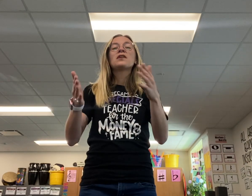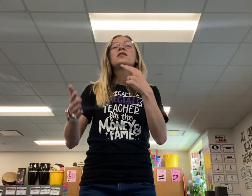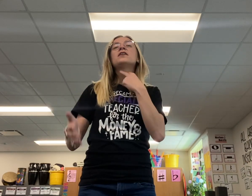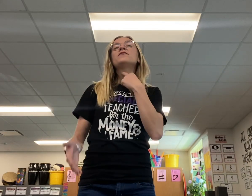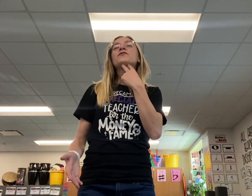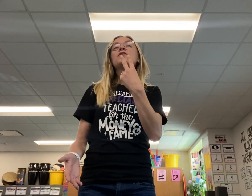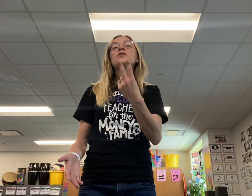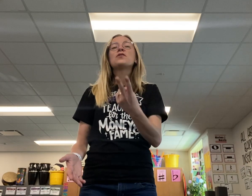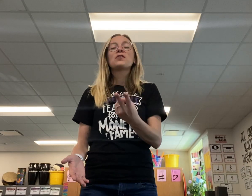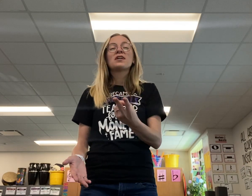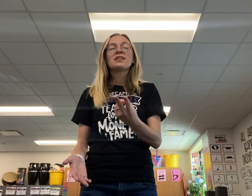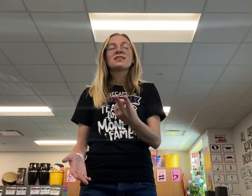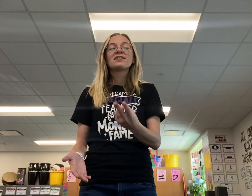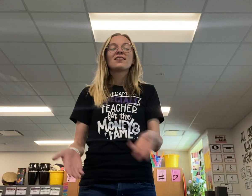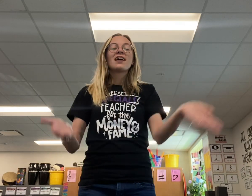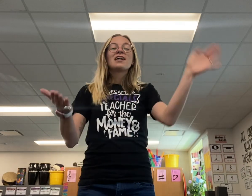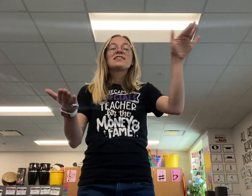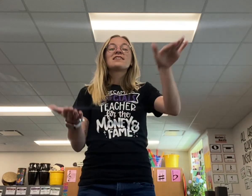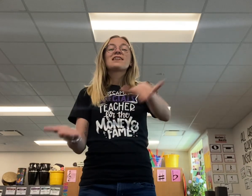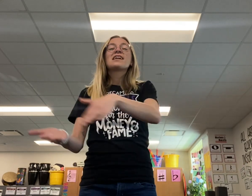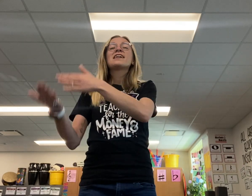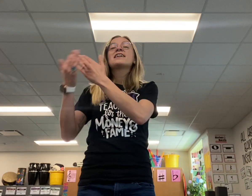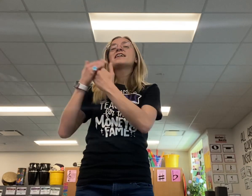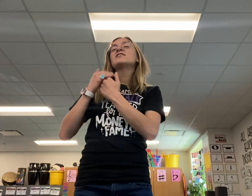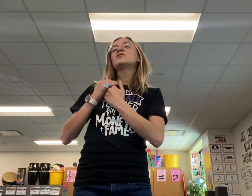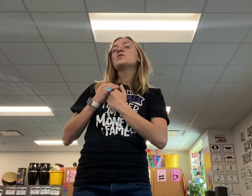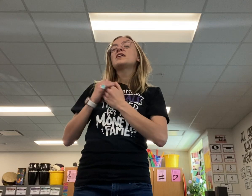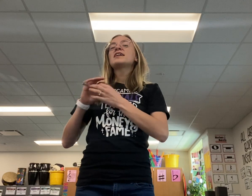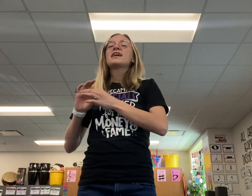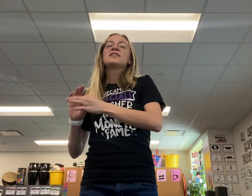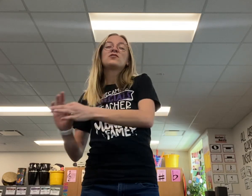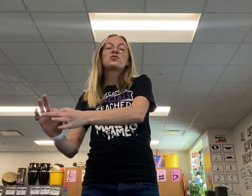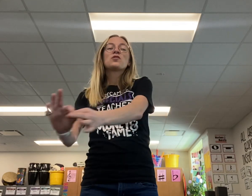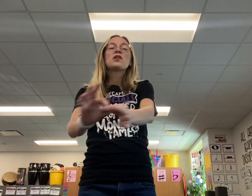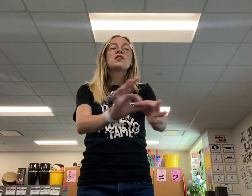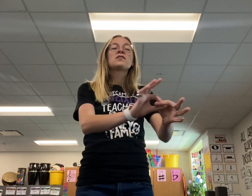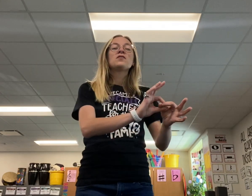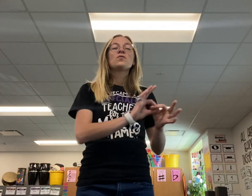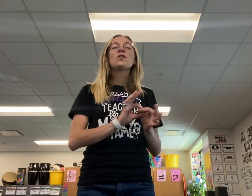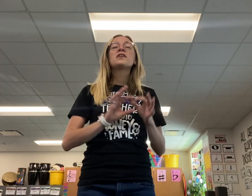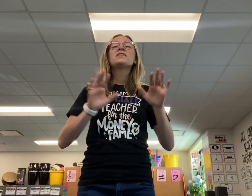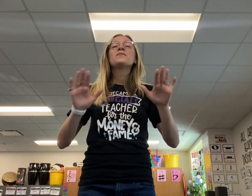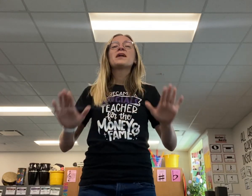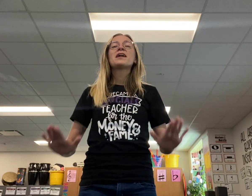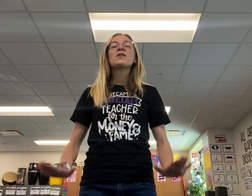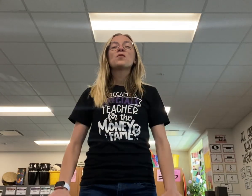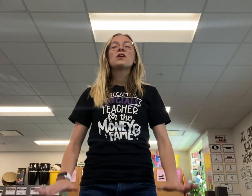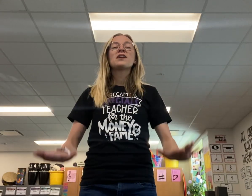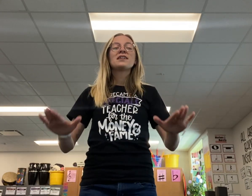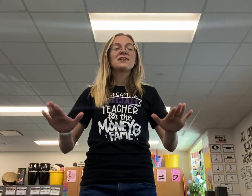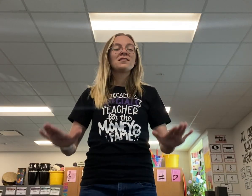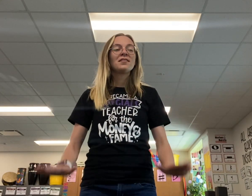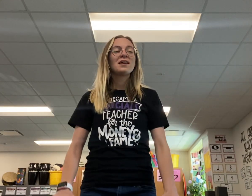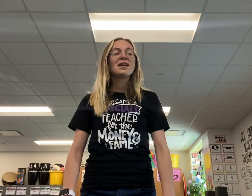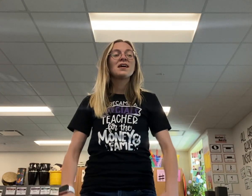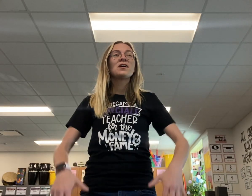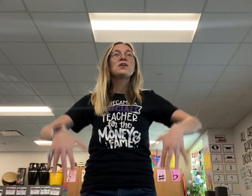voice, singing sweet and strong. One by one they'll